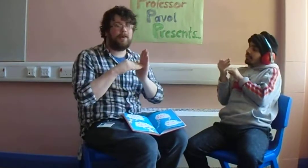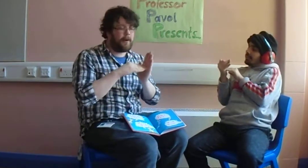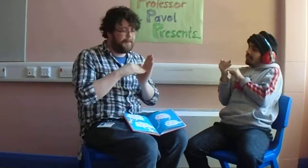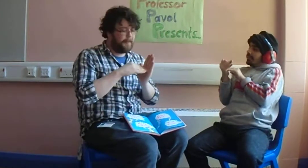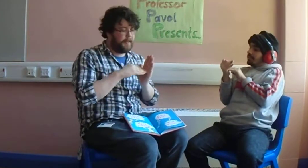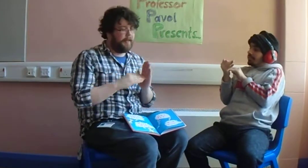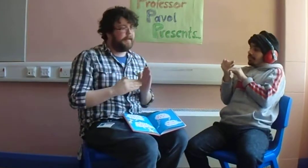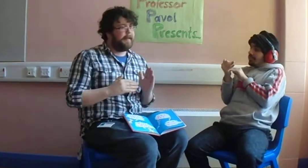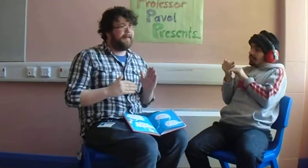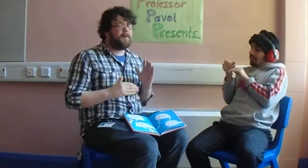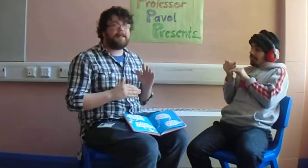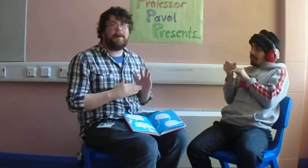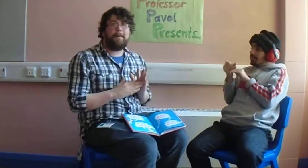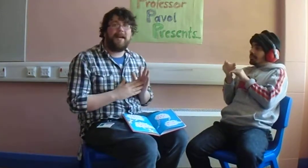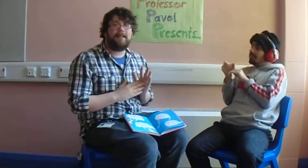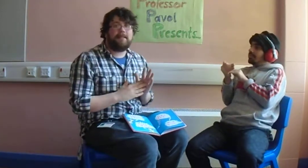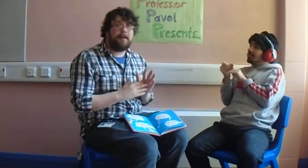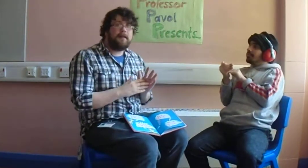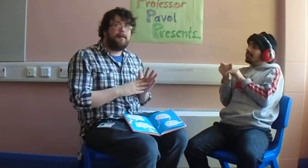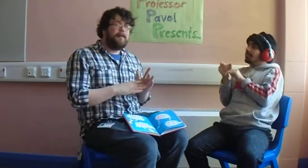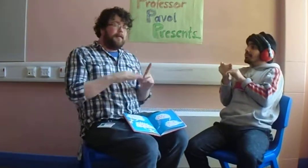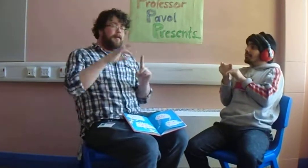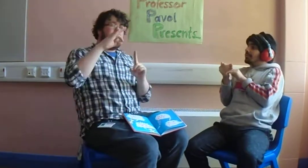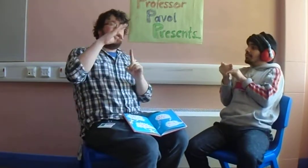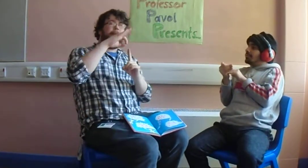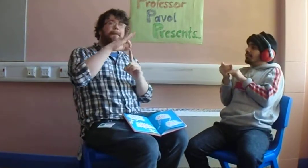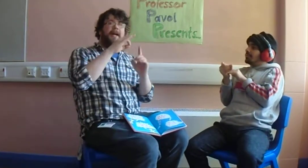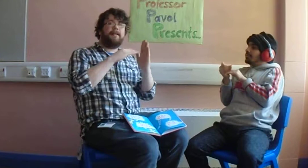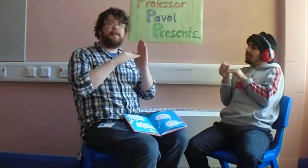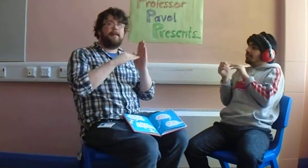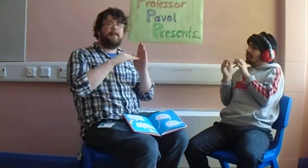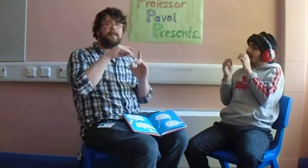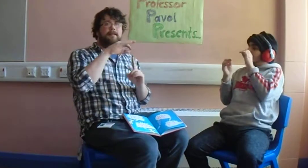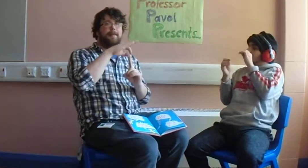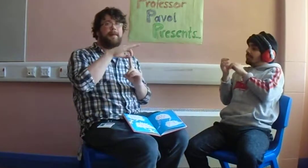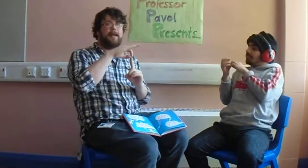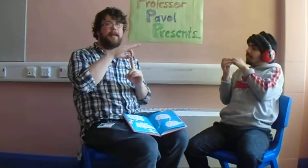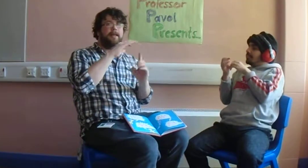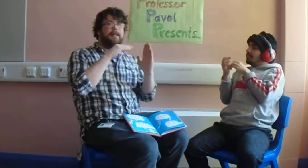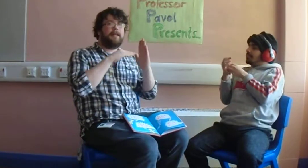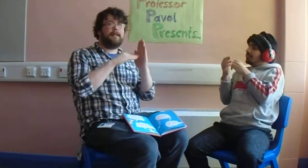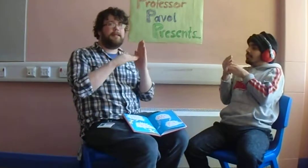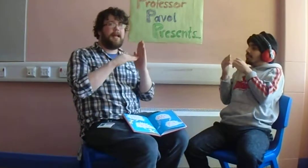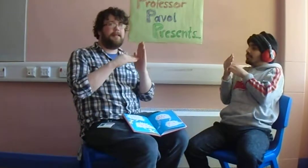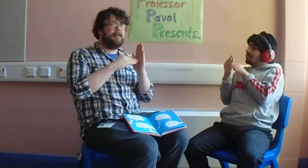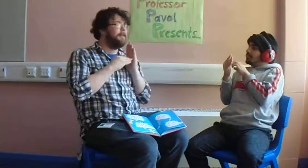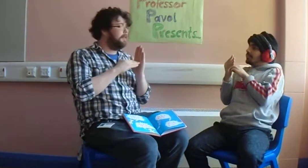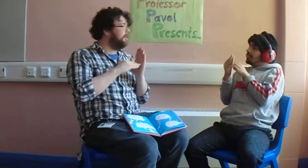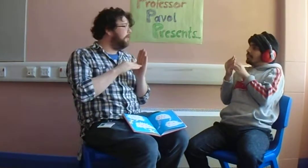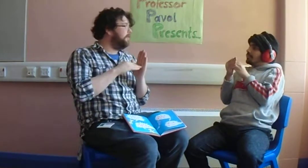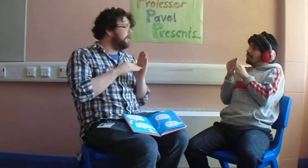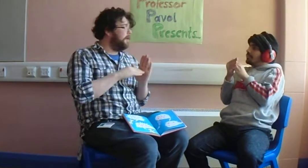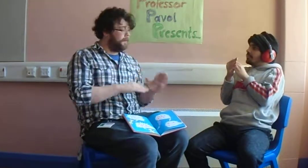good one. If we're saying pizza, we could say pizza. That's just a P and a Z. That's a good one to know.